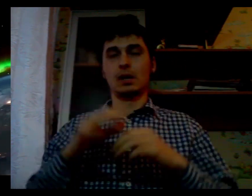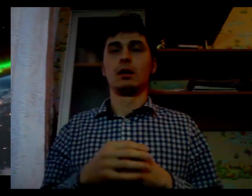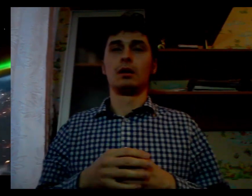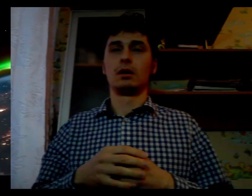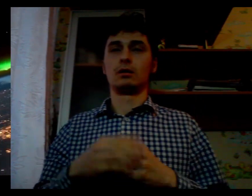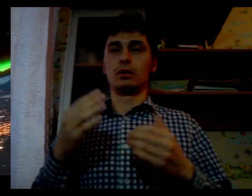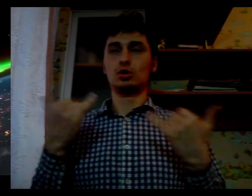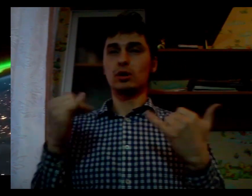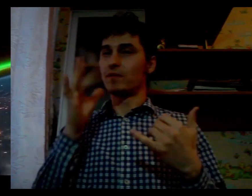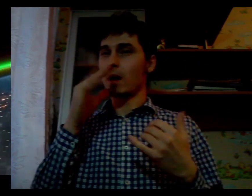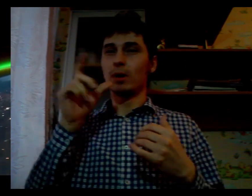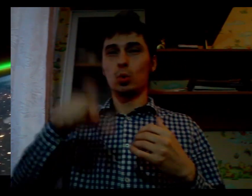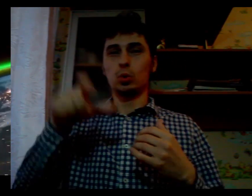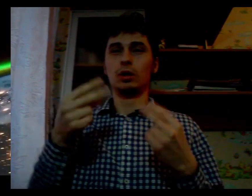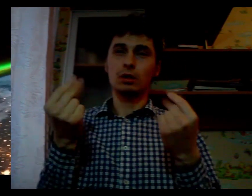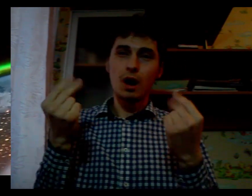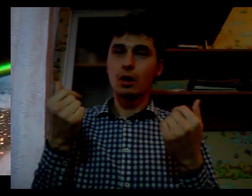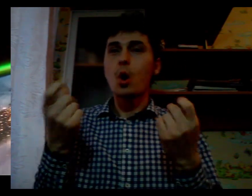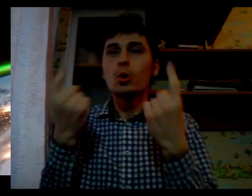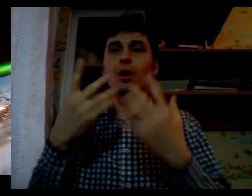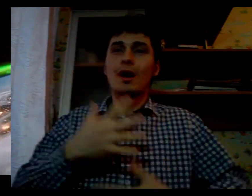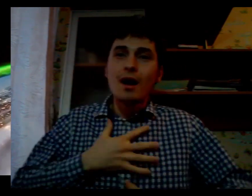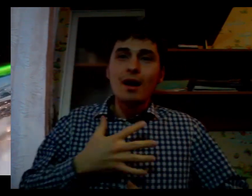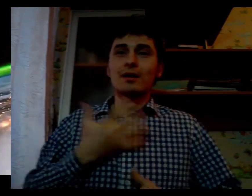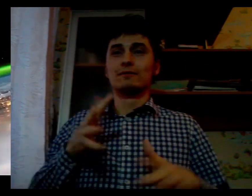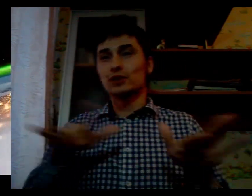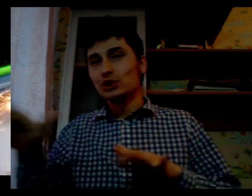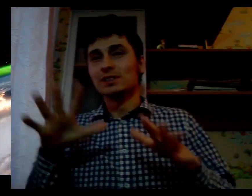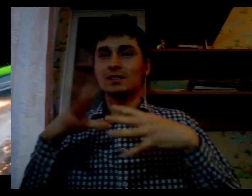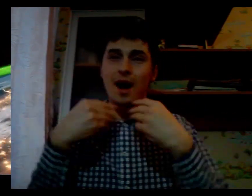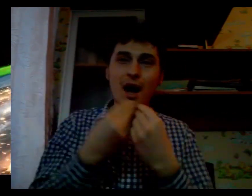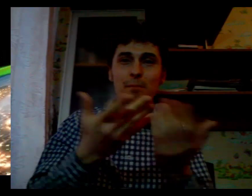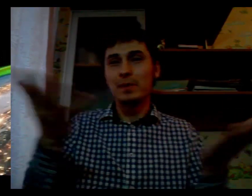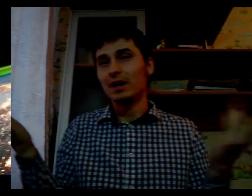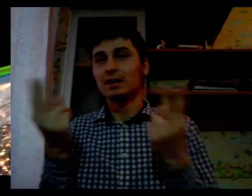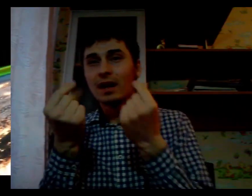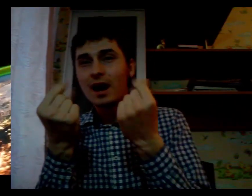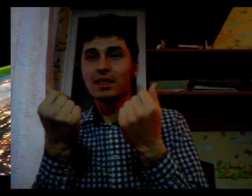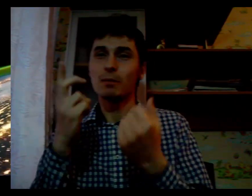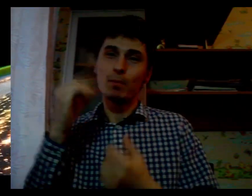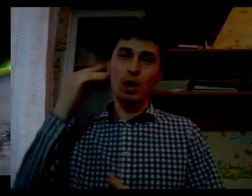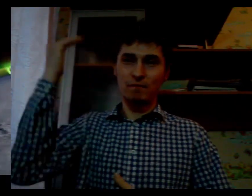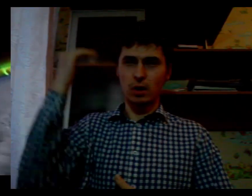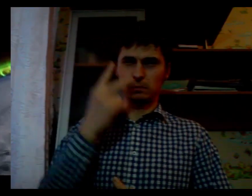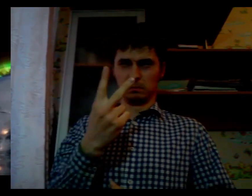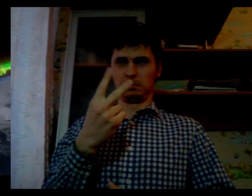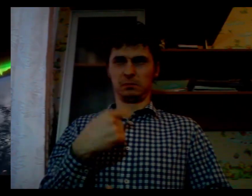Realizing this goal will require an intrepidorial spirit, a new generation of scientists.